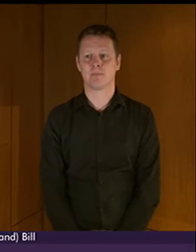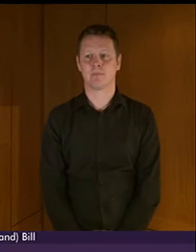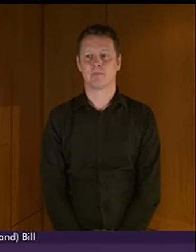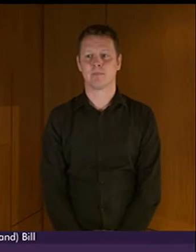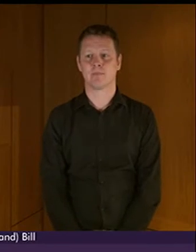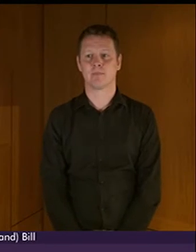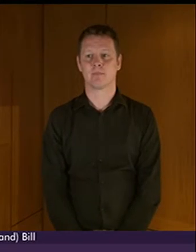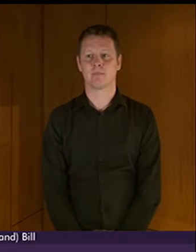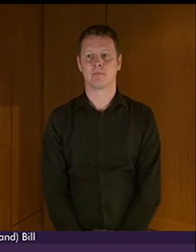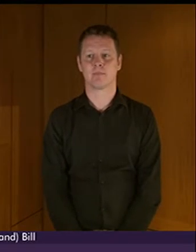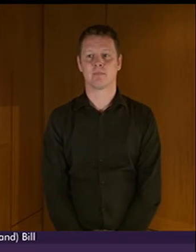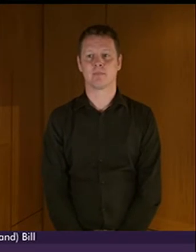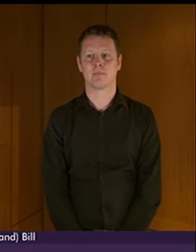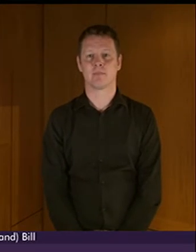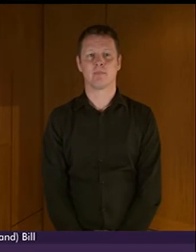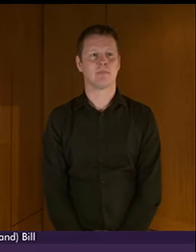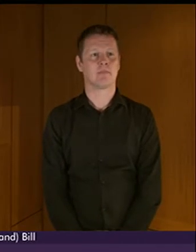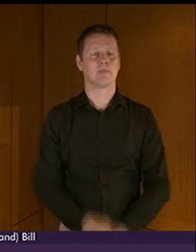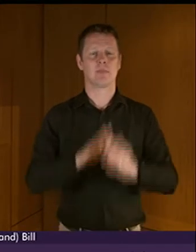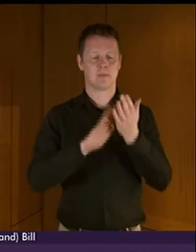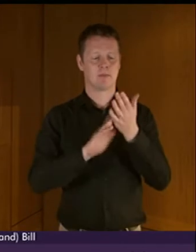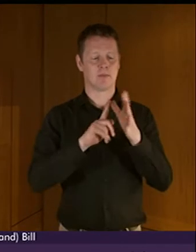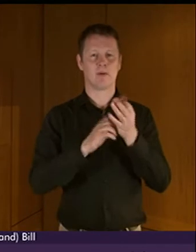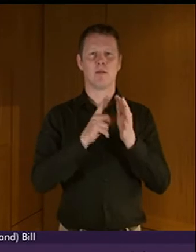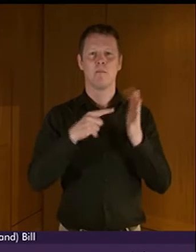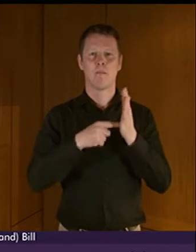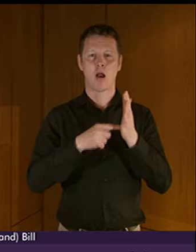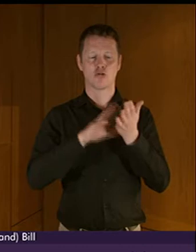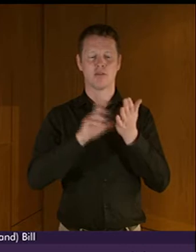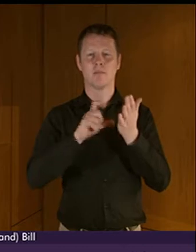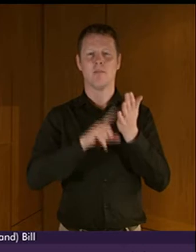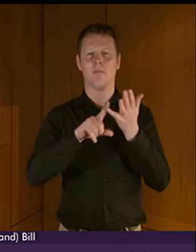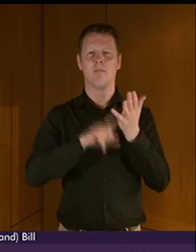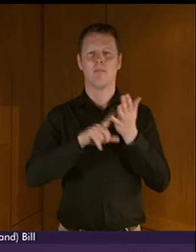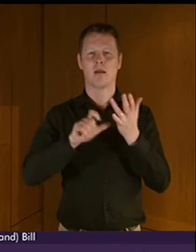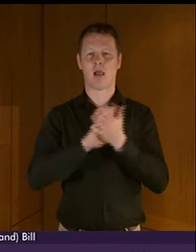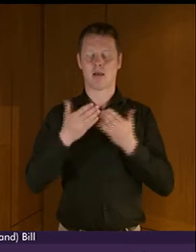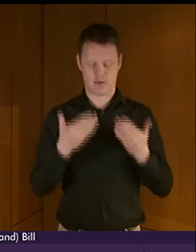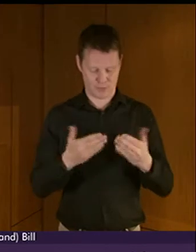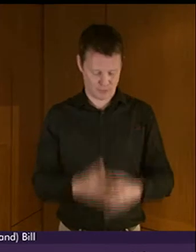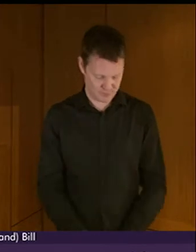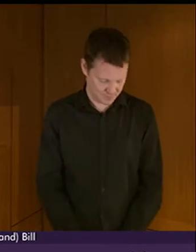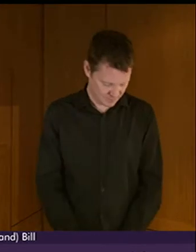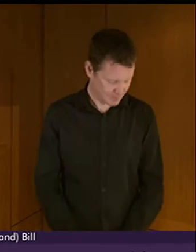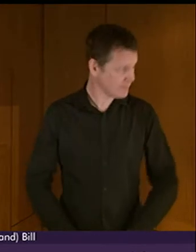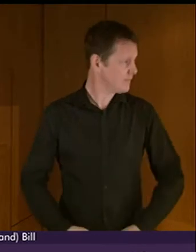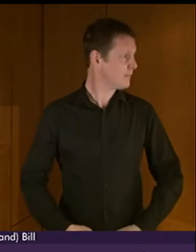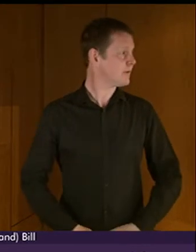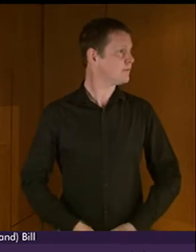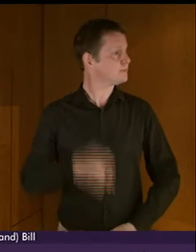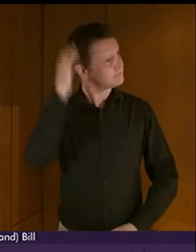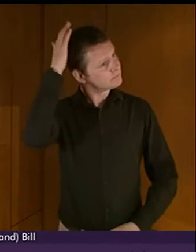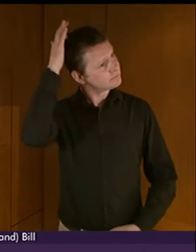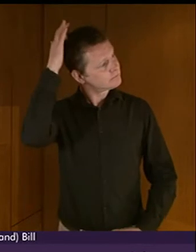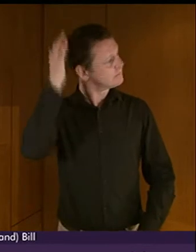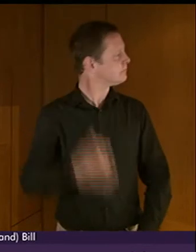And I now call on Margaret McCullough to be followed by Gordon MacDonald. Thank you, presiding officer. I welcome this opportunity